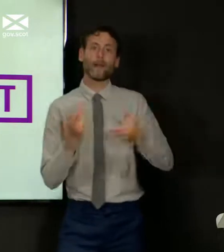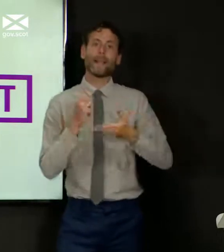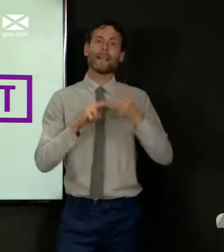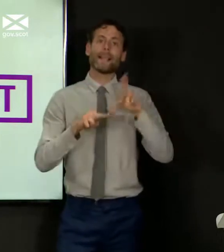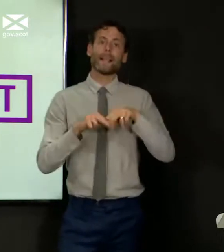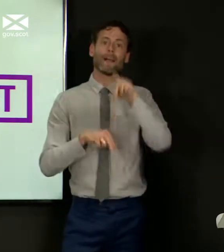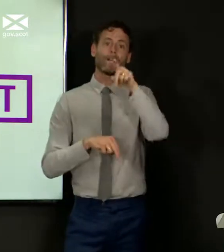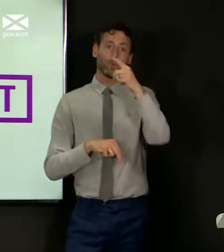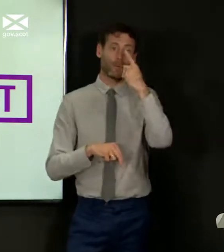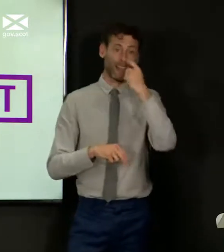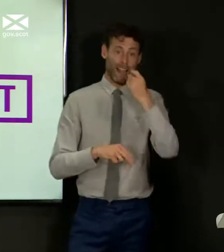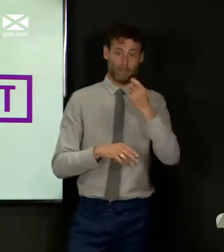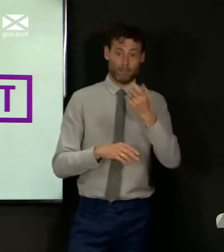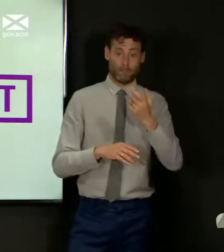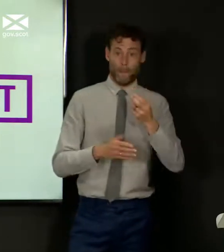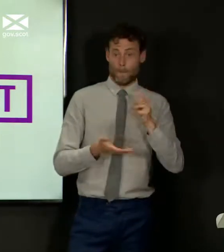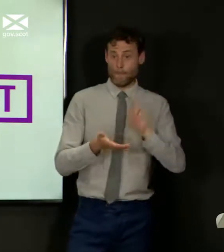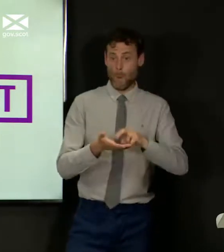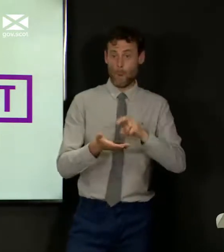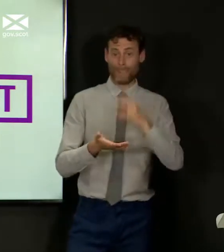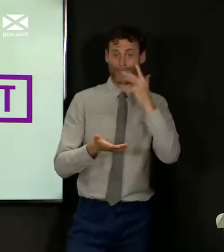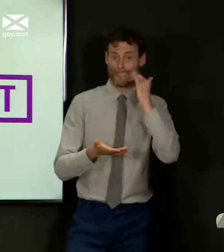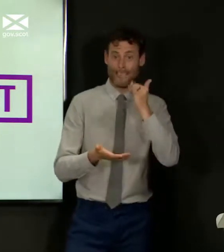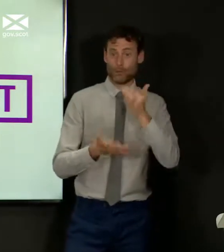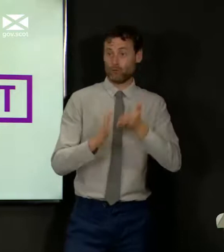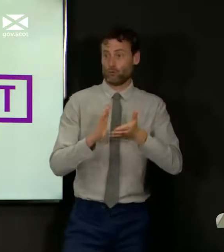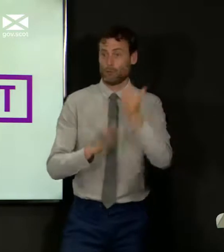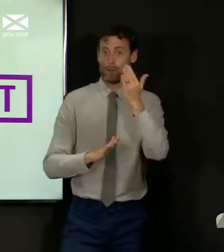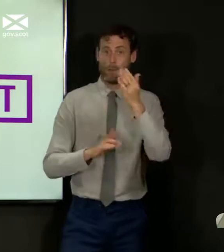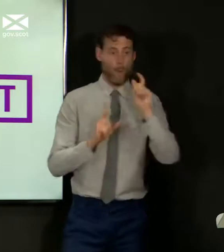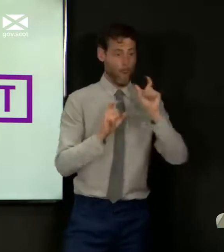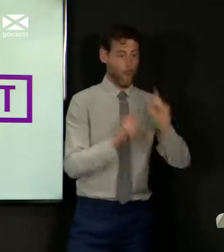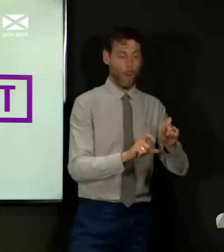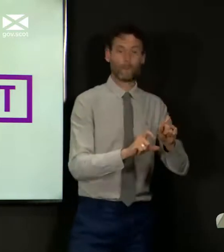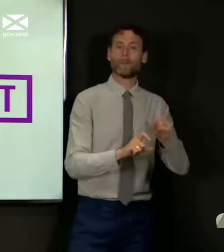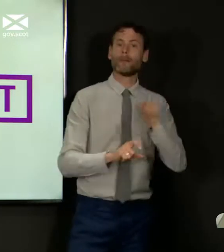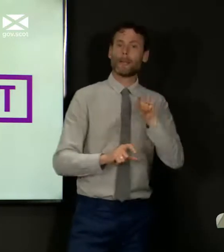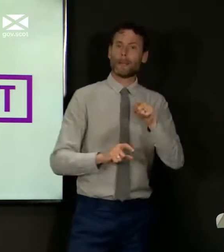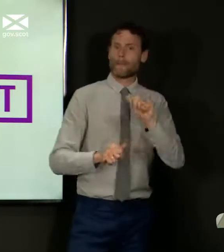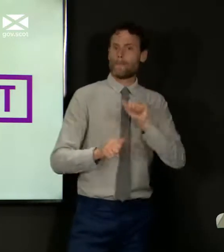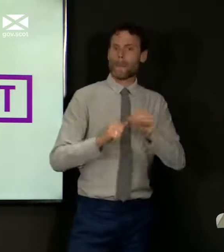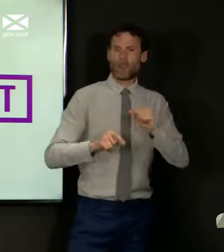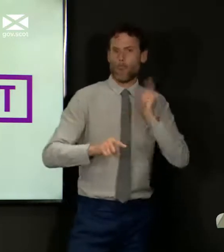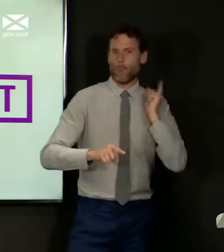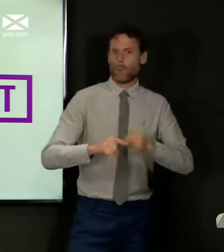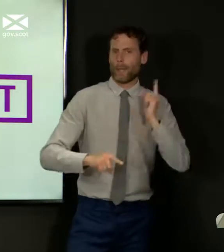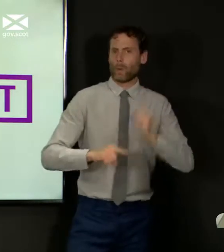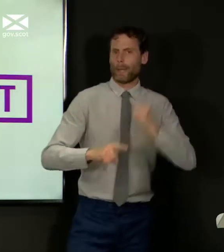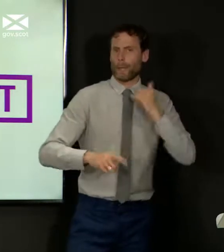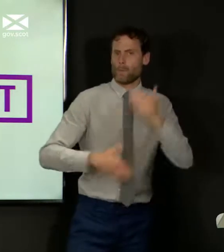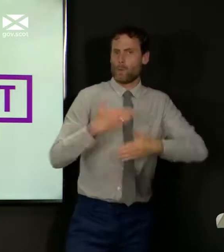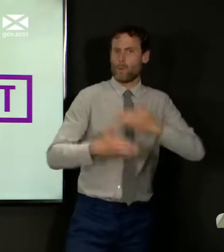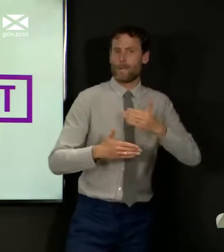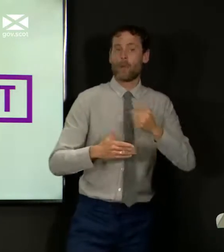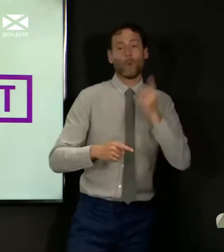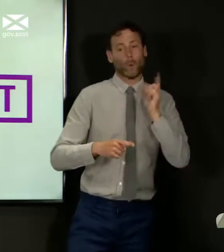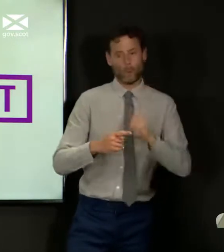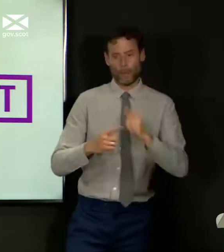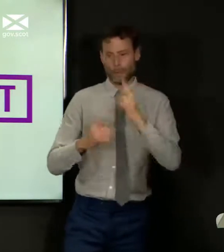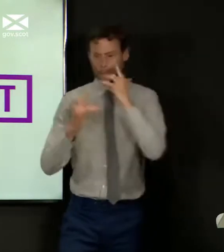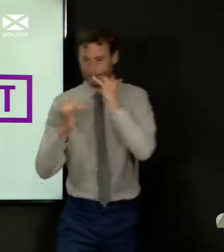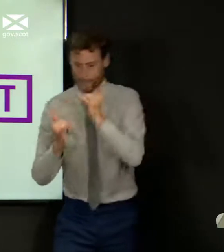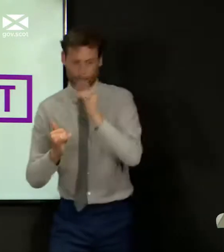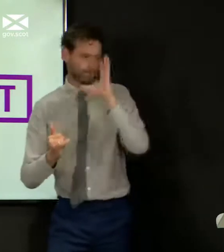NHS Informed website right away and be isolating right away as quickly as you can. The test turnaround time, therefore,